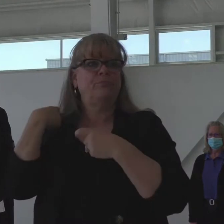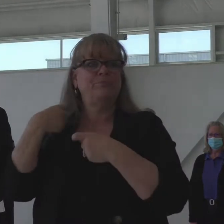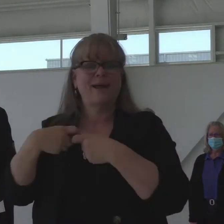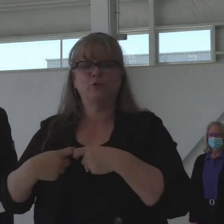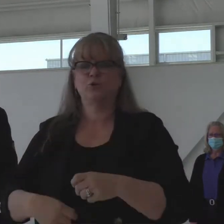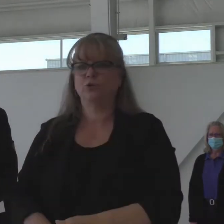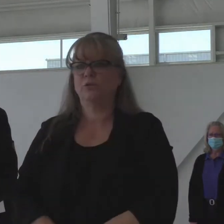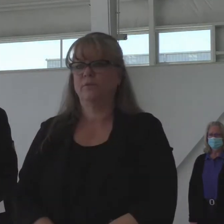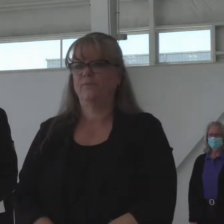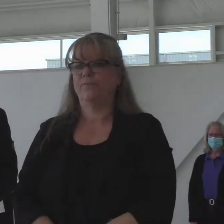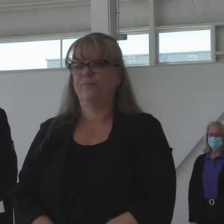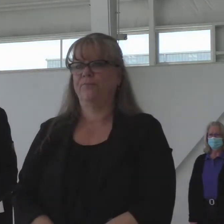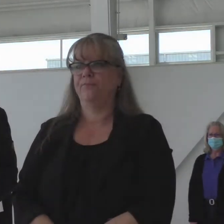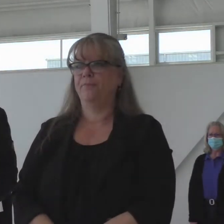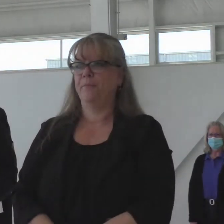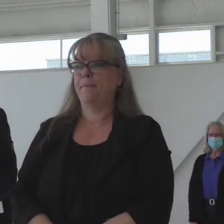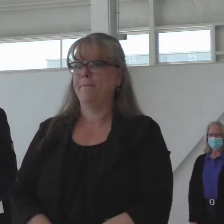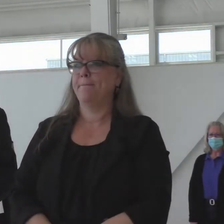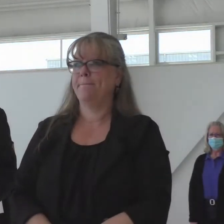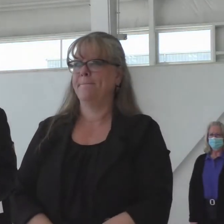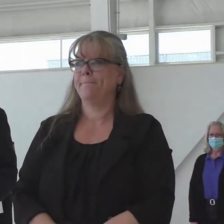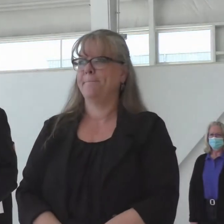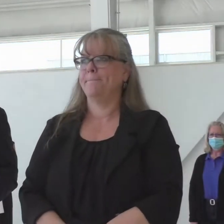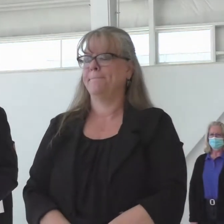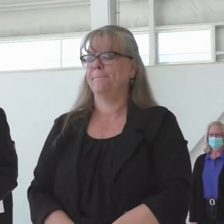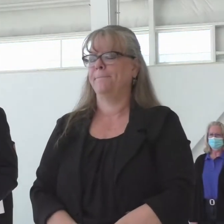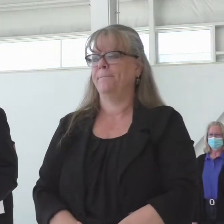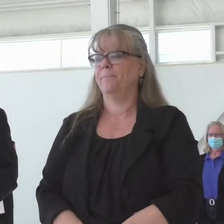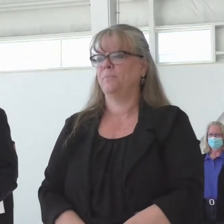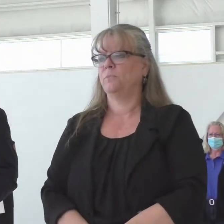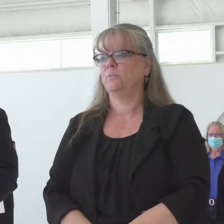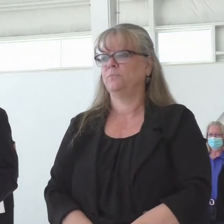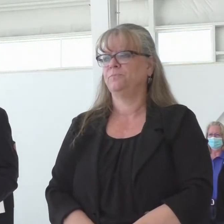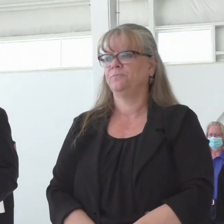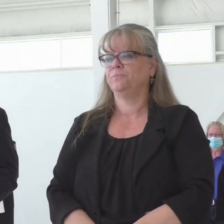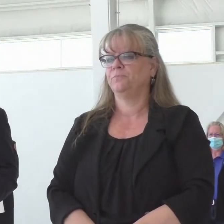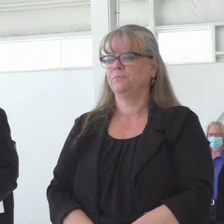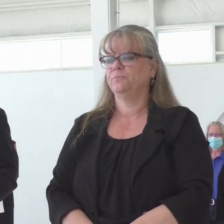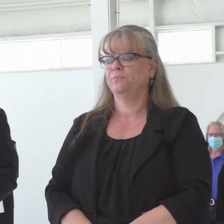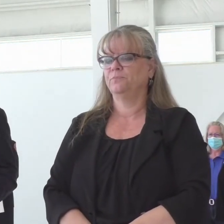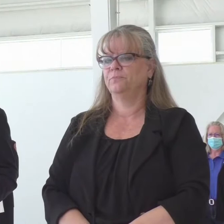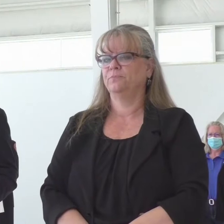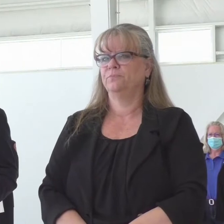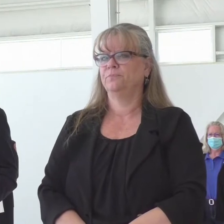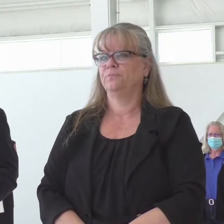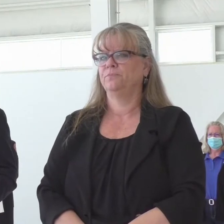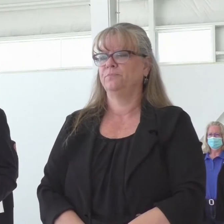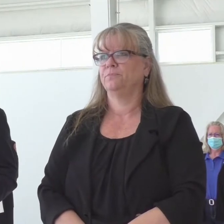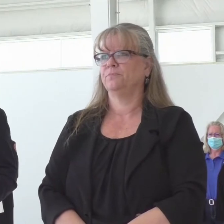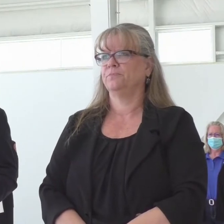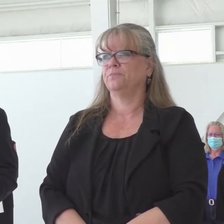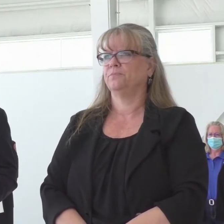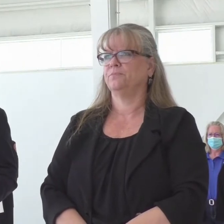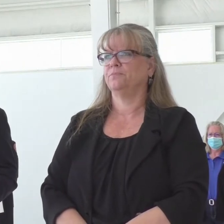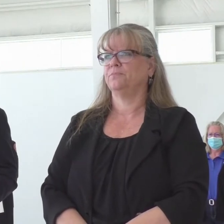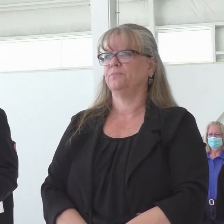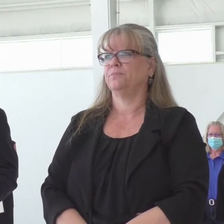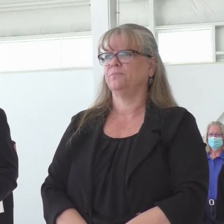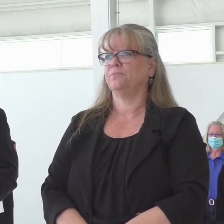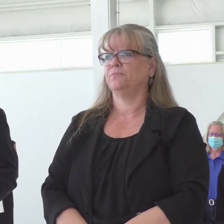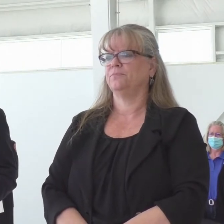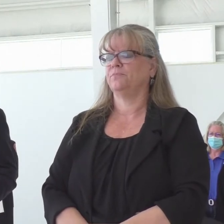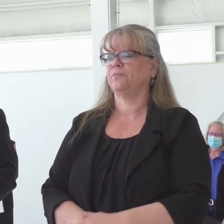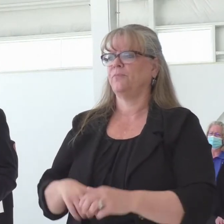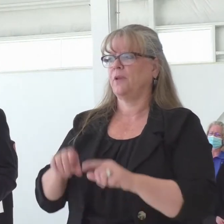against the pickup. Whatever helicopter can respond very soon against the